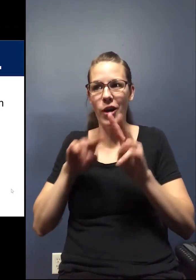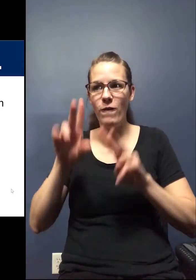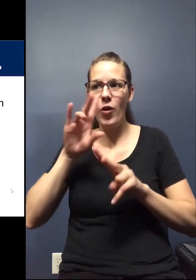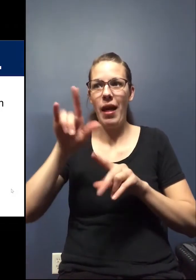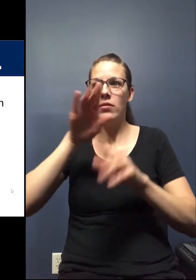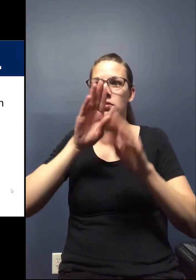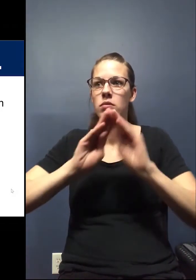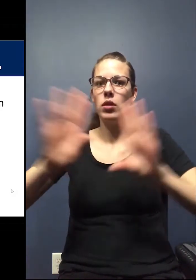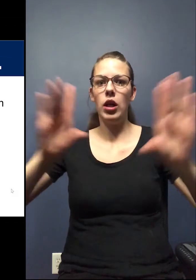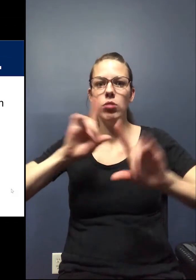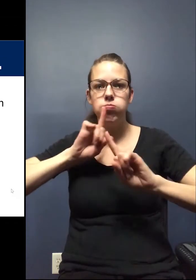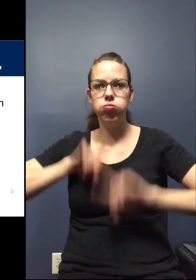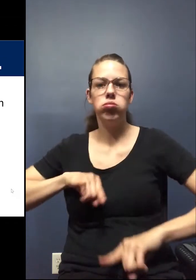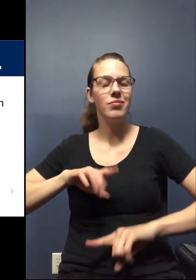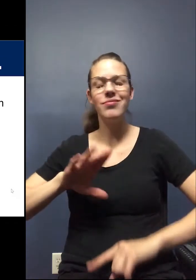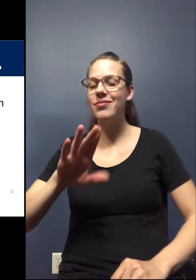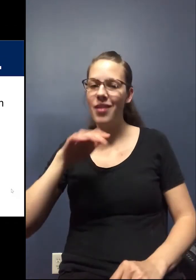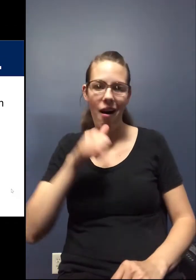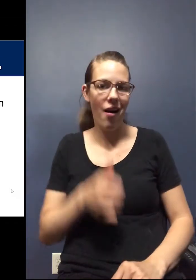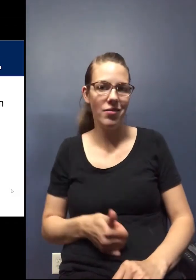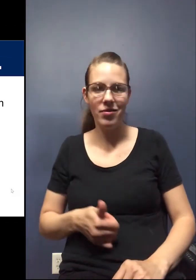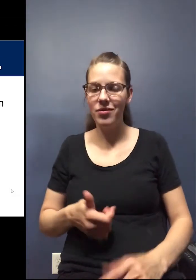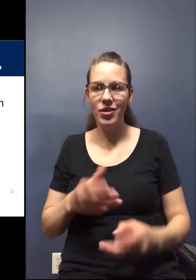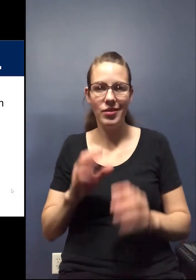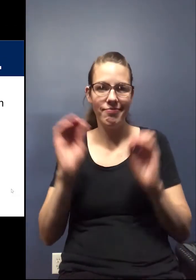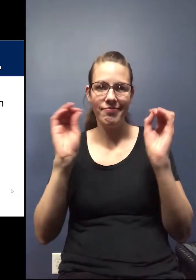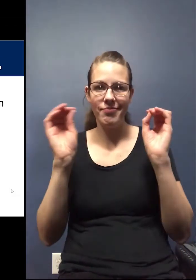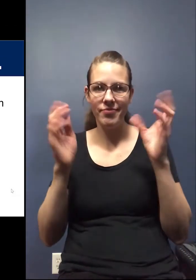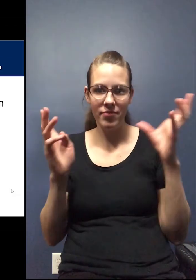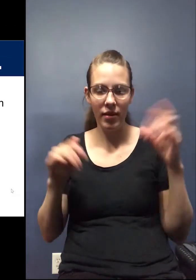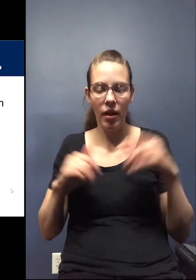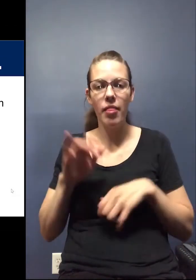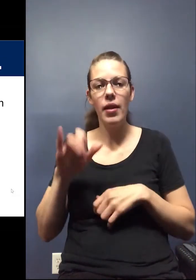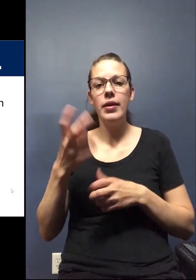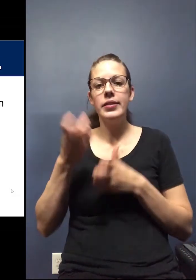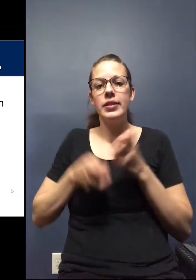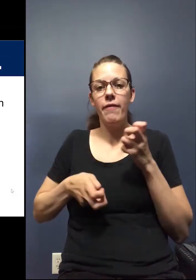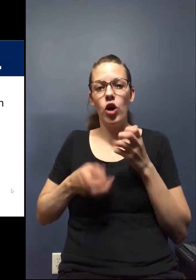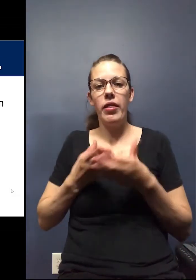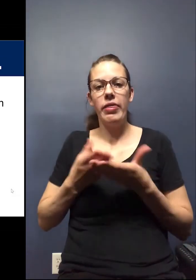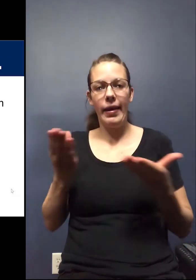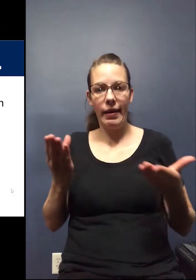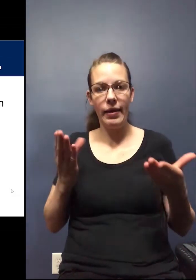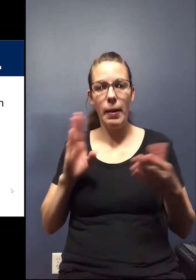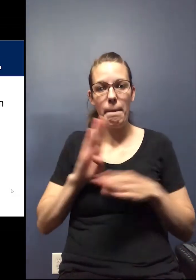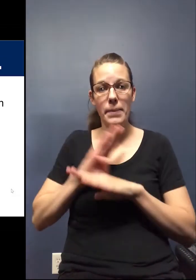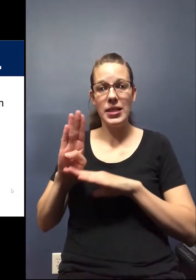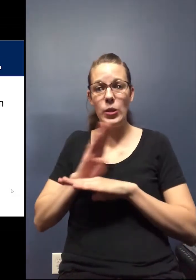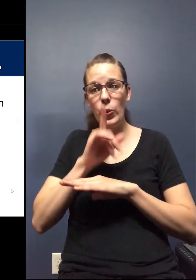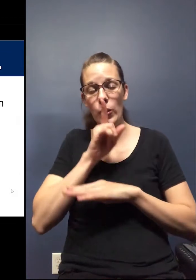for. So I think that's, that's, that's the difficult thing is businesses and they really need to